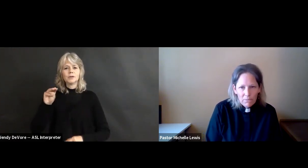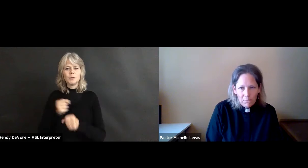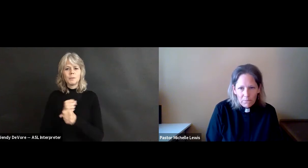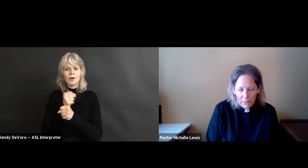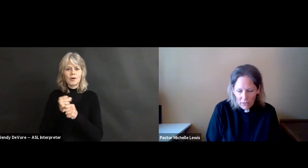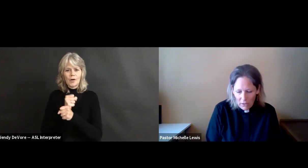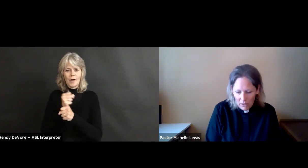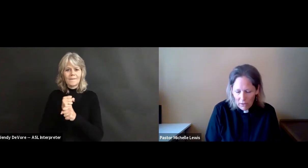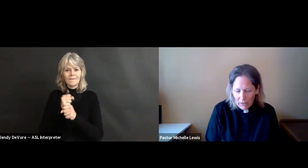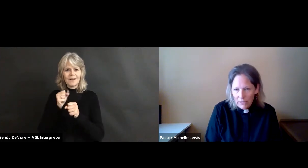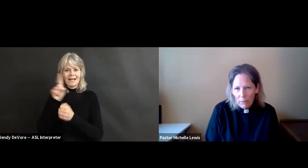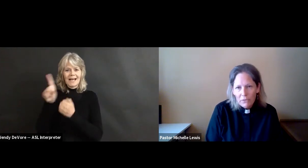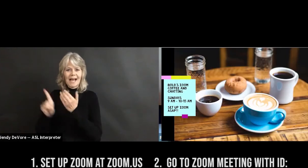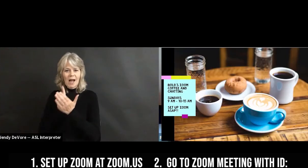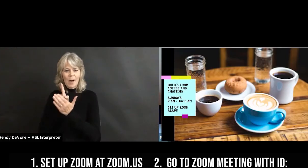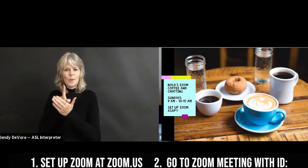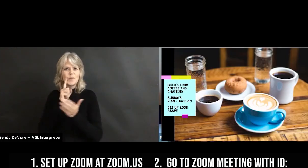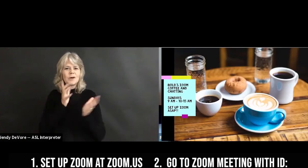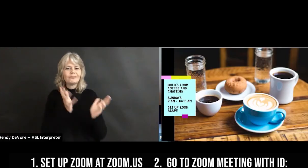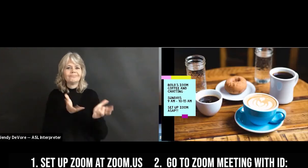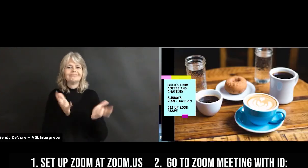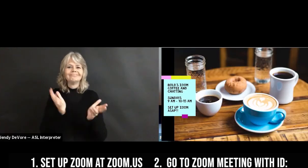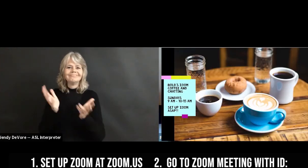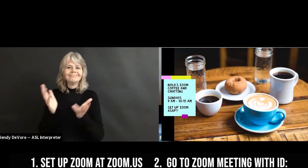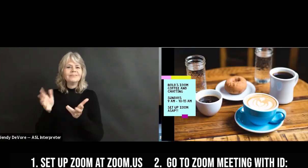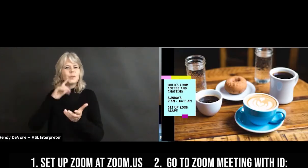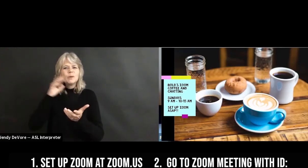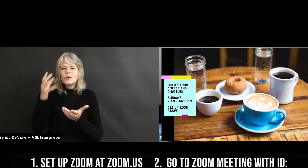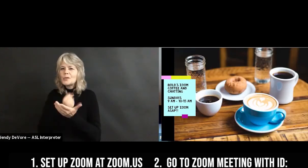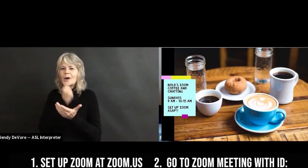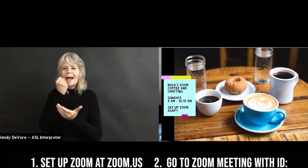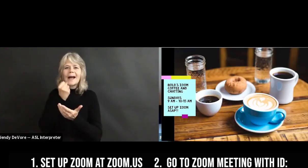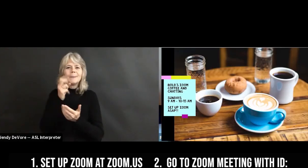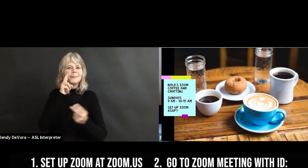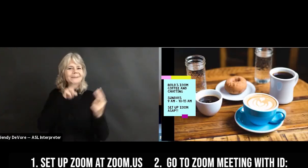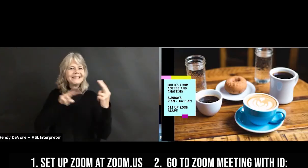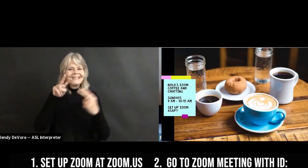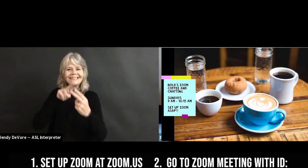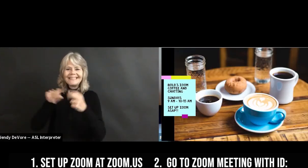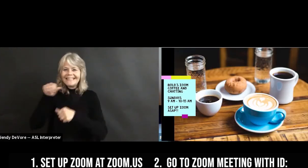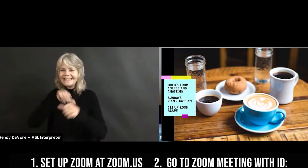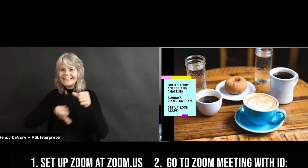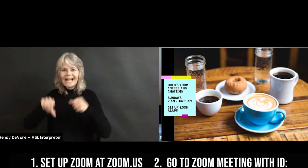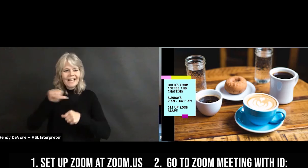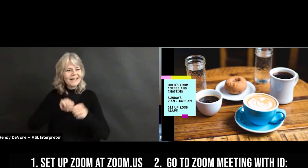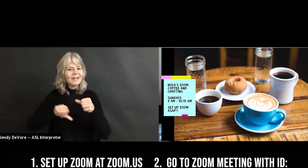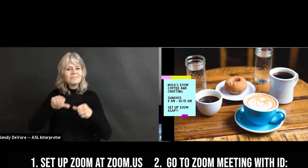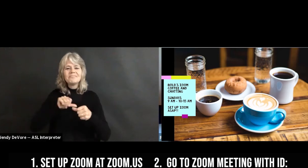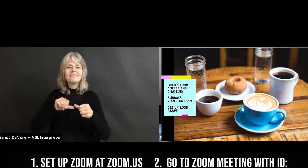It's an opportunity to see other people and just kind of get caught up with folks.